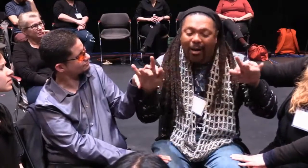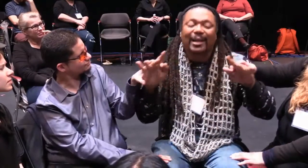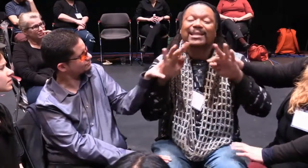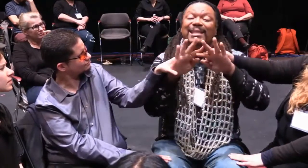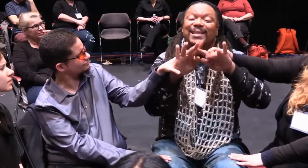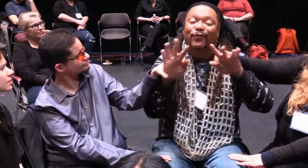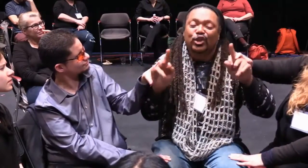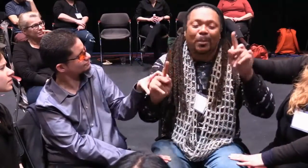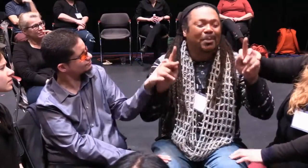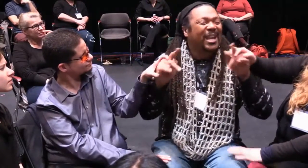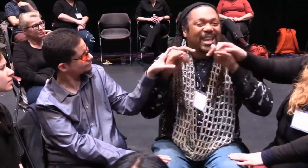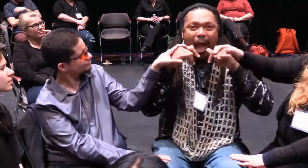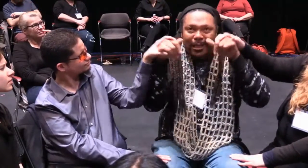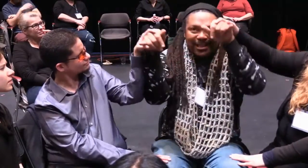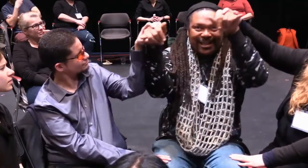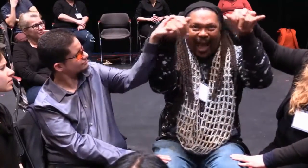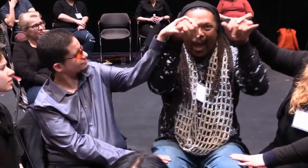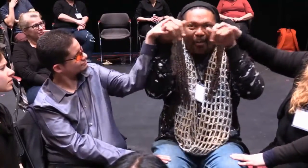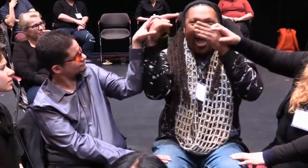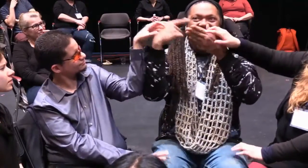Change happens both ways, people.